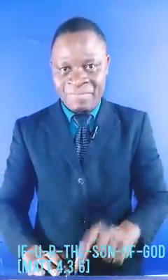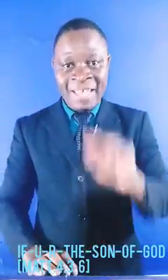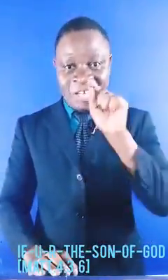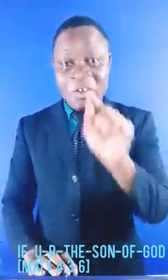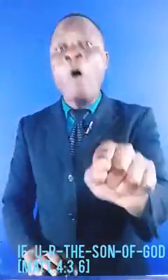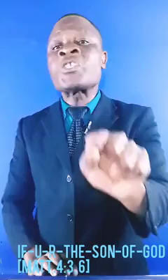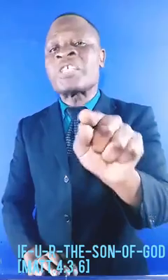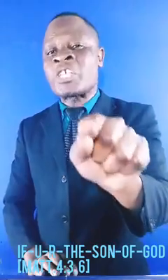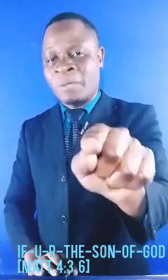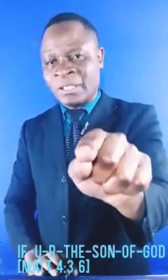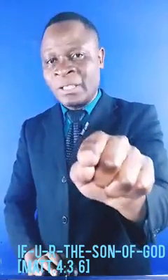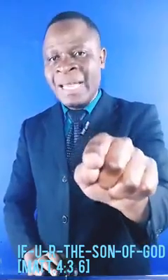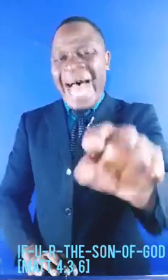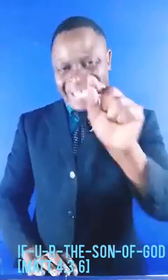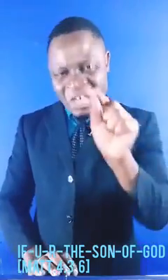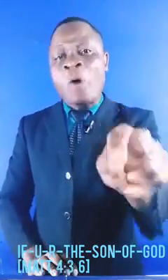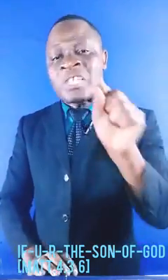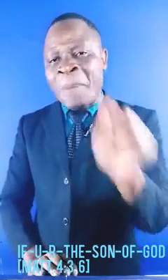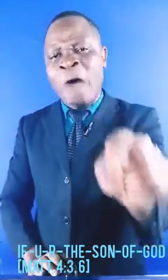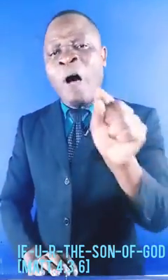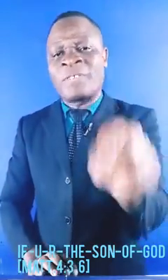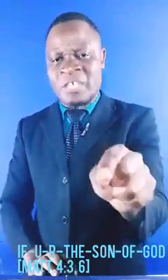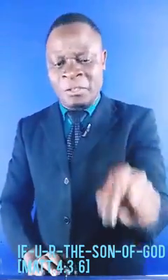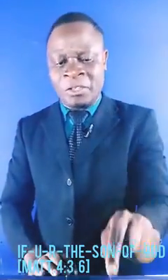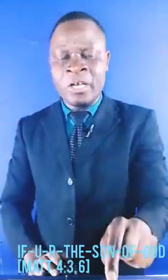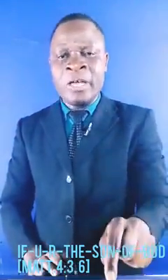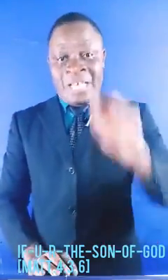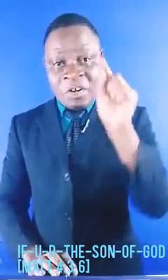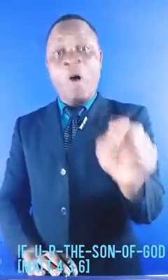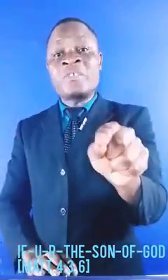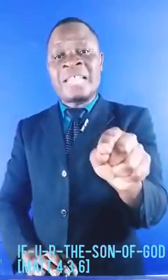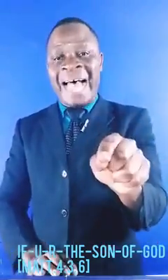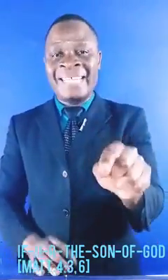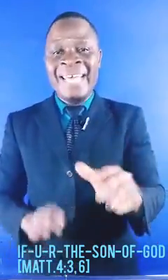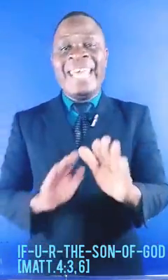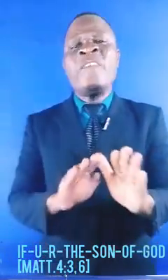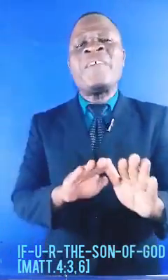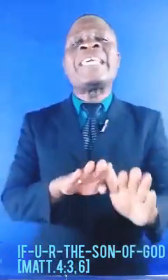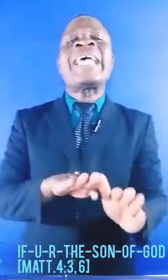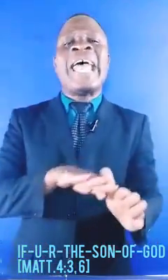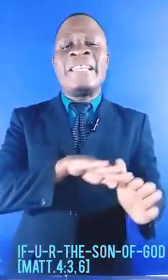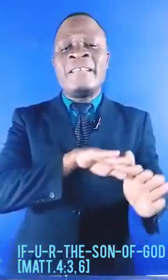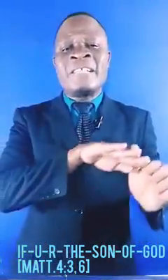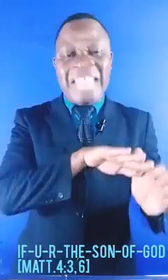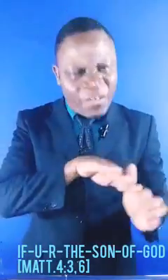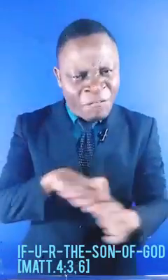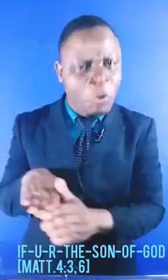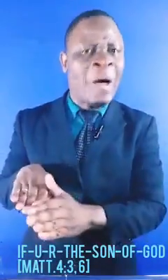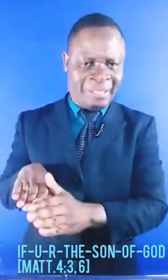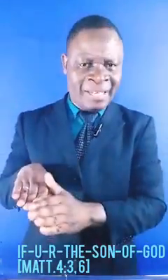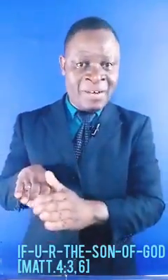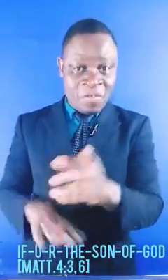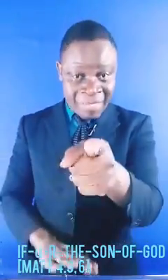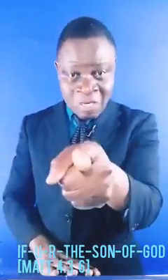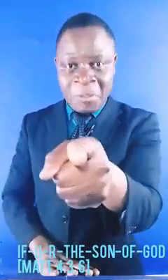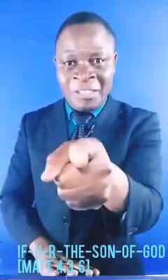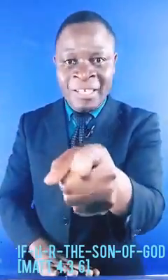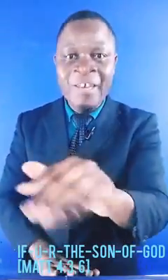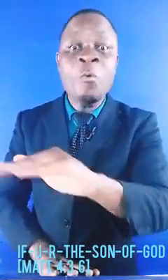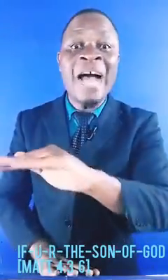He knows the Scriptures, and he knows the power of the Scriptures. He knows that if he can sign food to us from the Scriptures, we